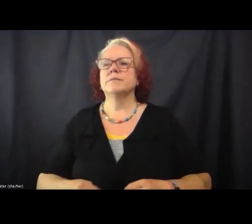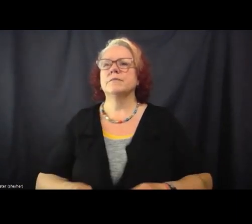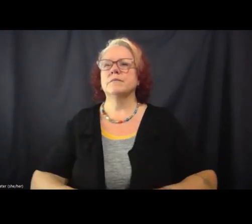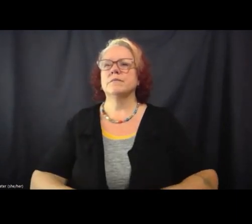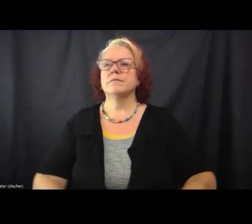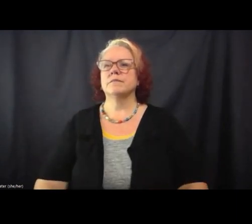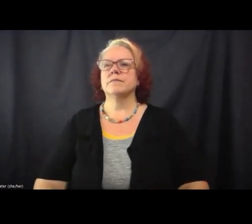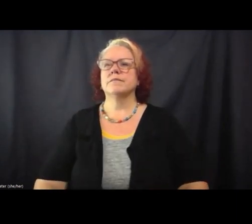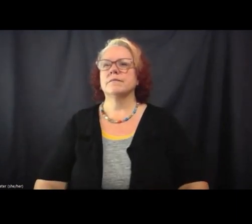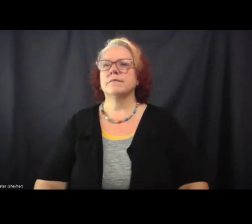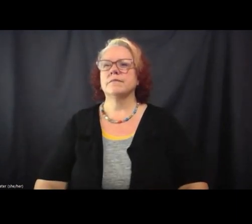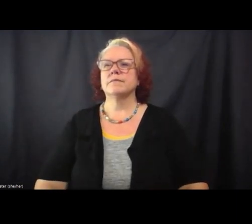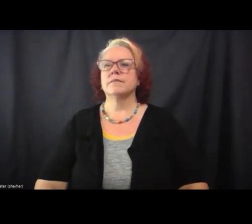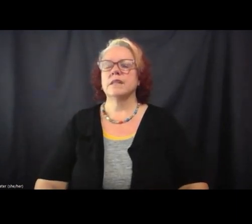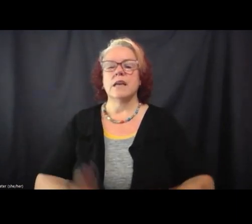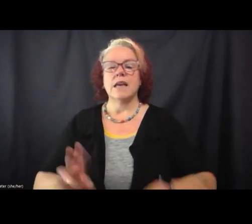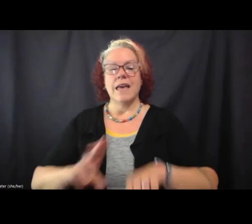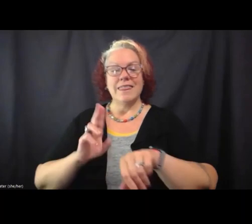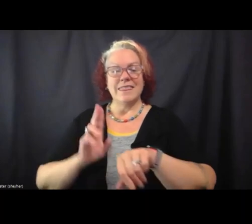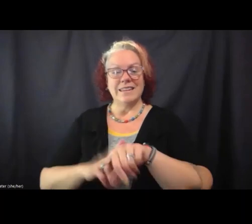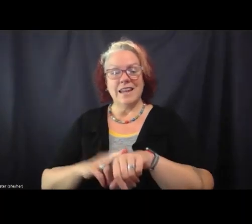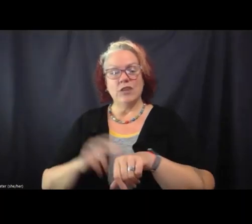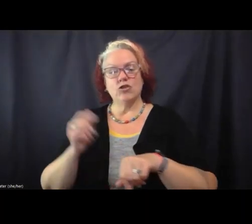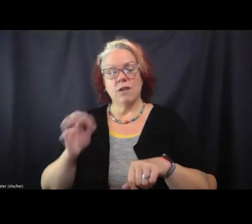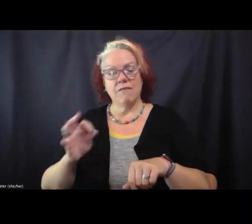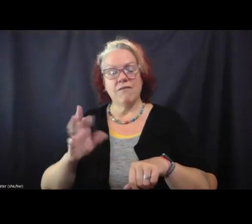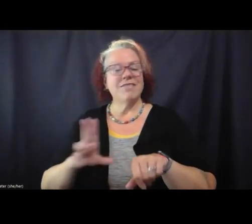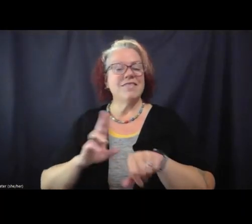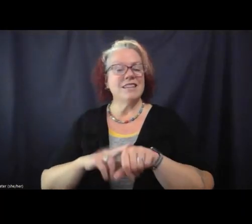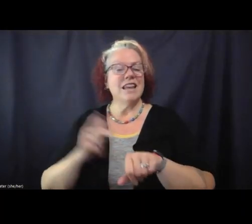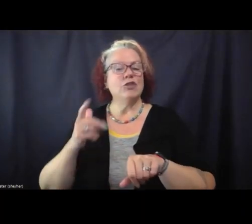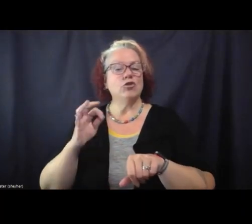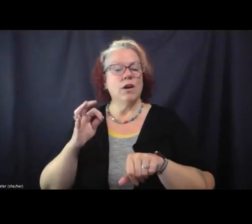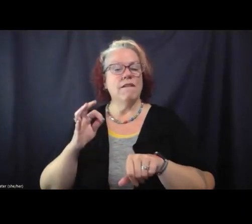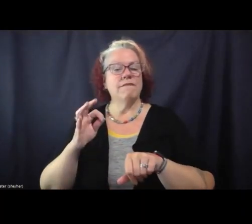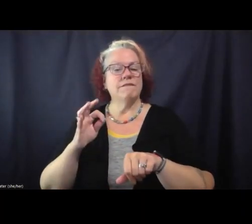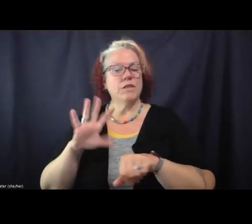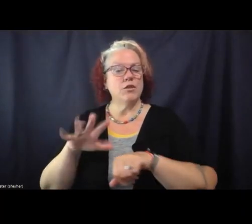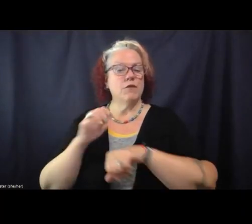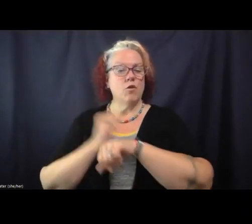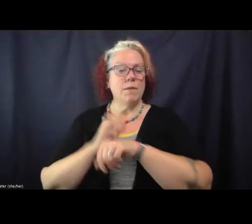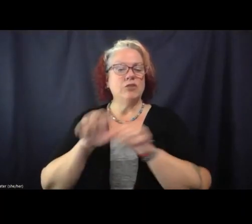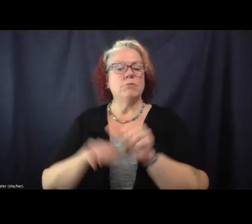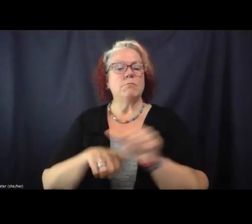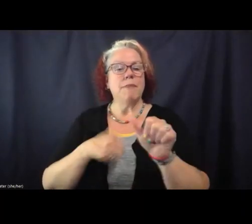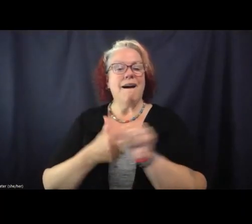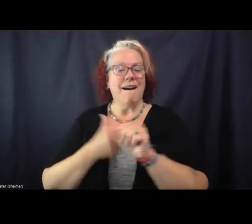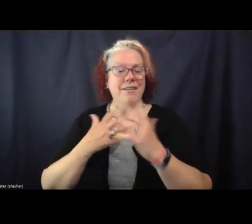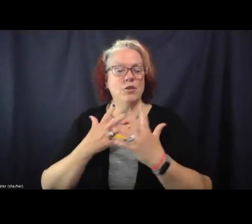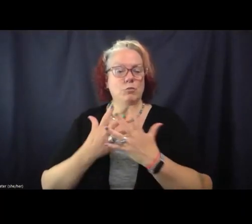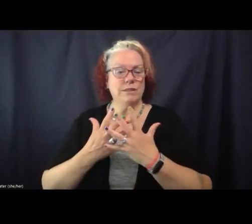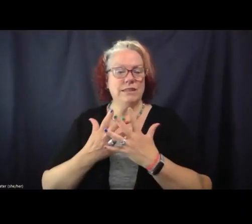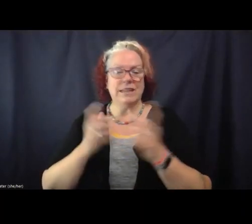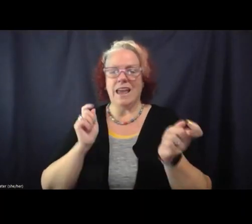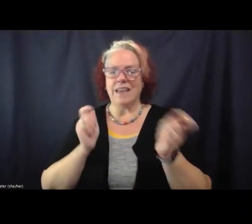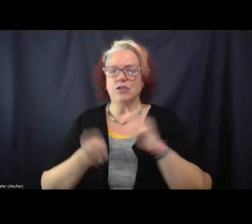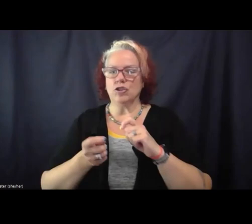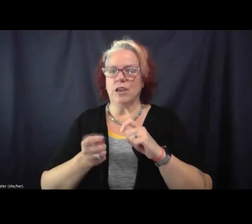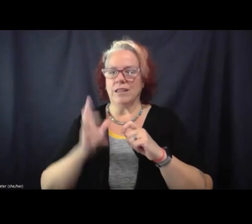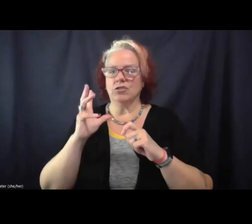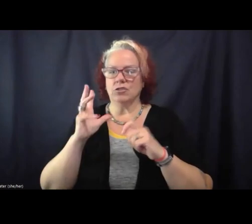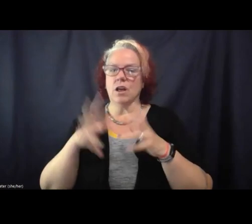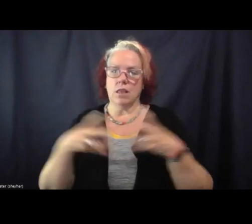the formation behind the prison has changed pretty significantly,